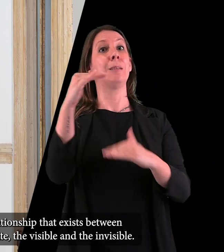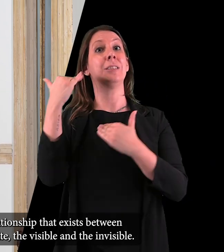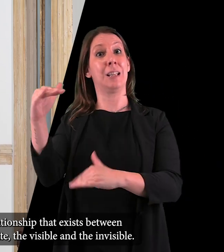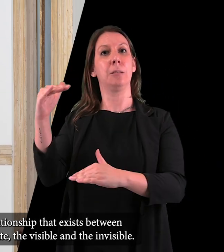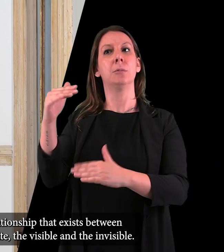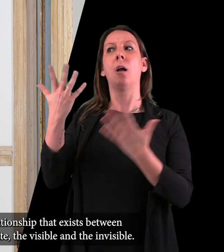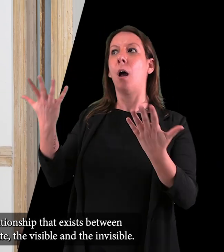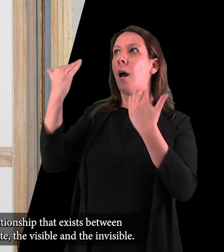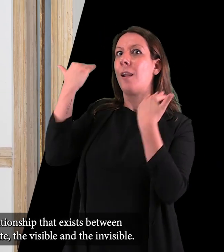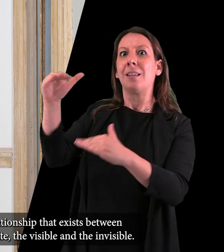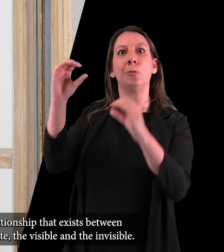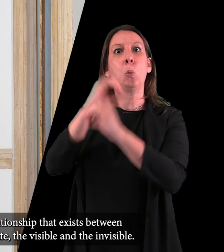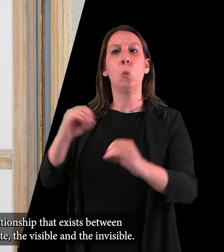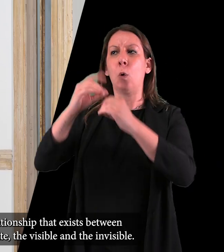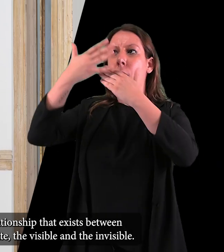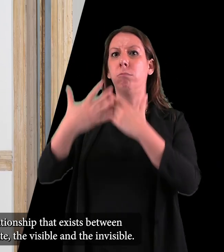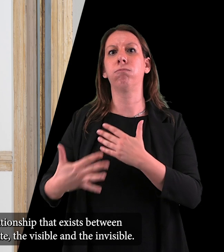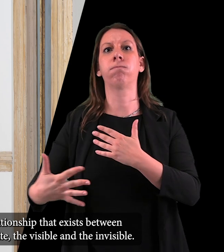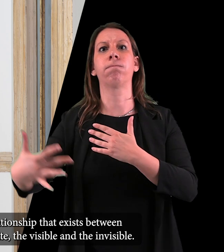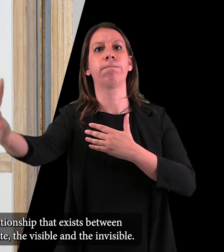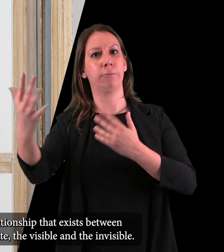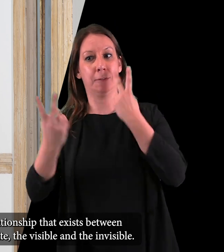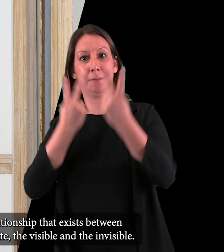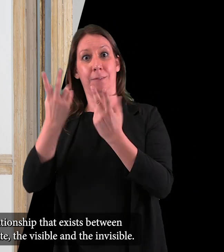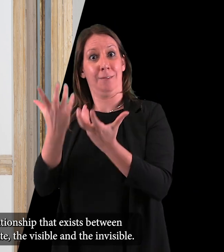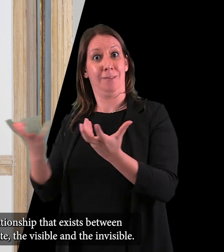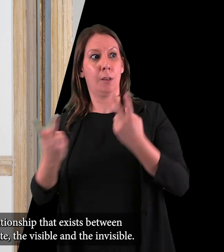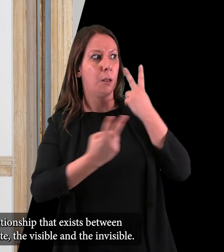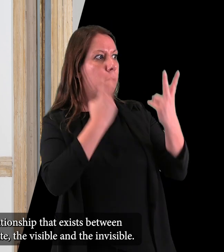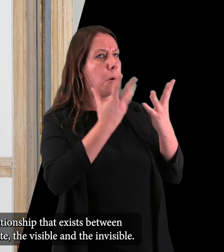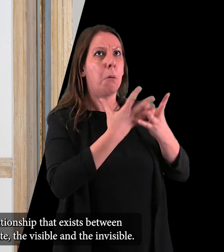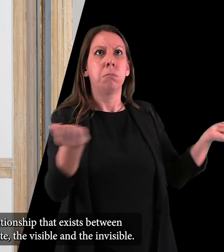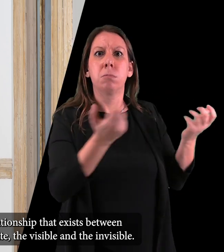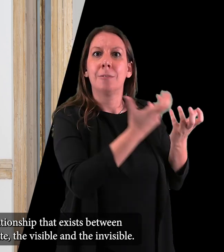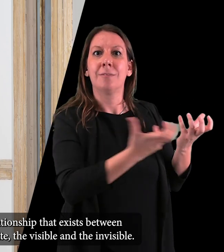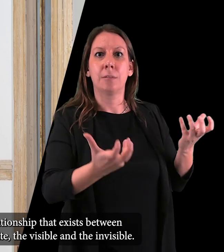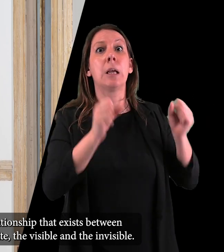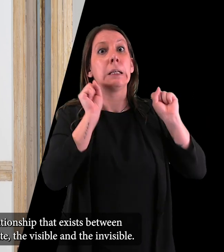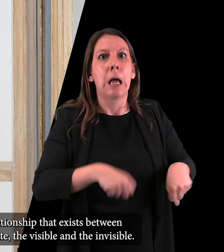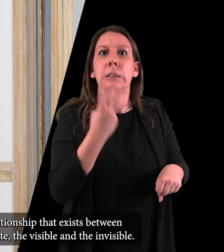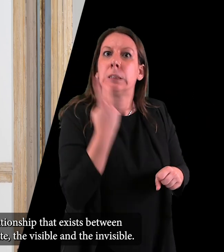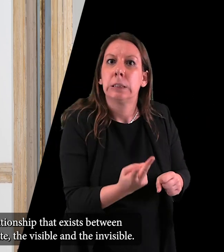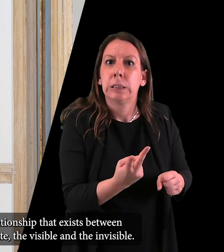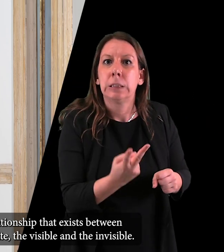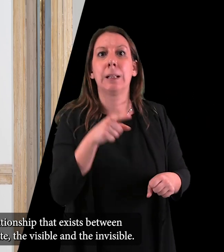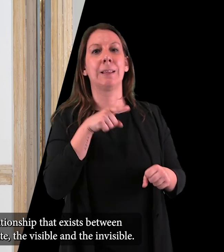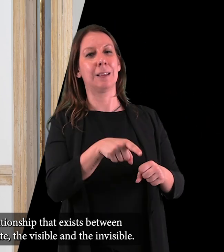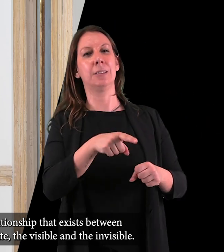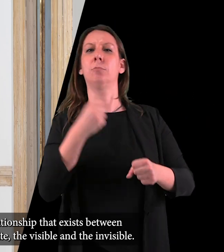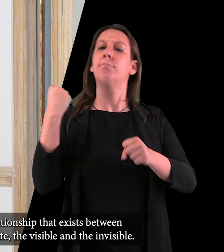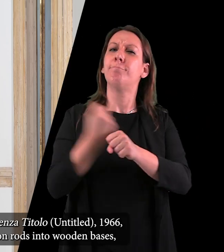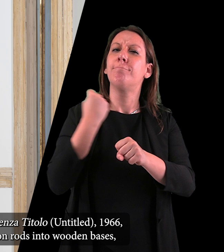relationship that exists between the finite and the infinite, the visible and the